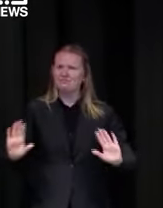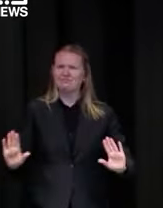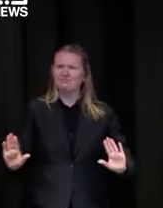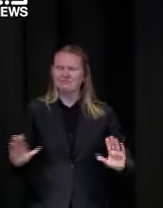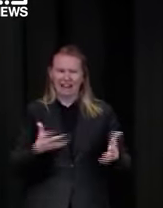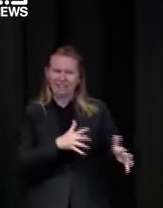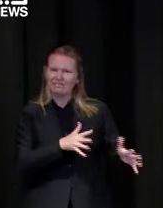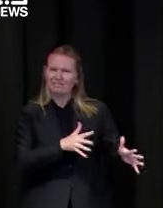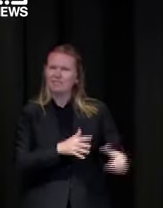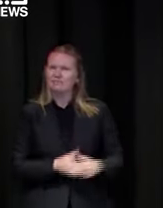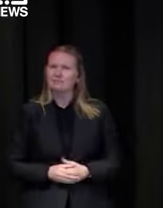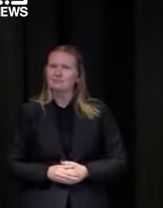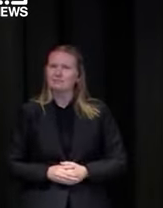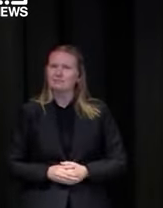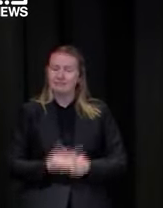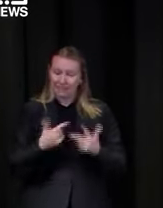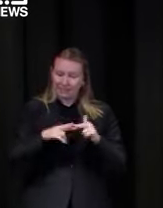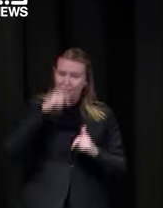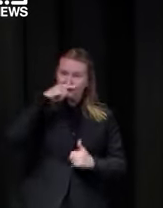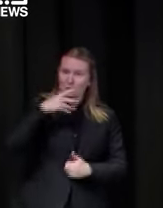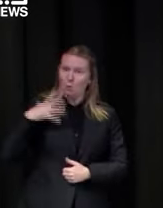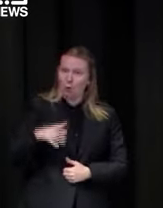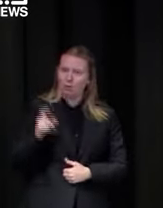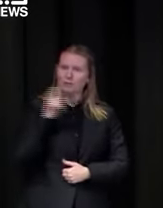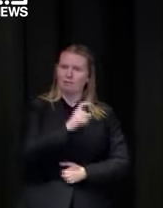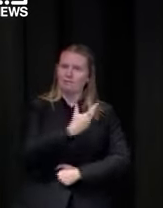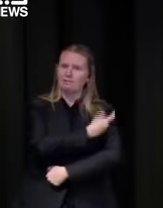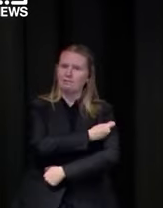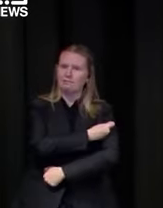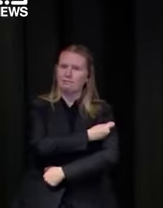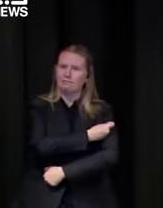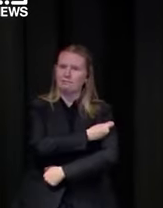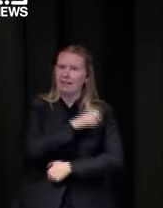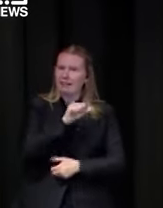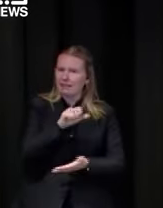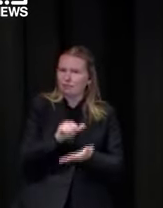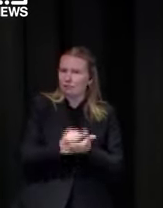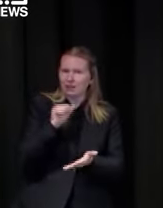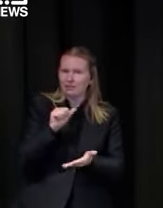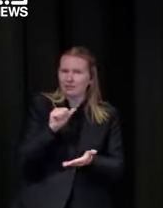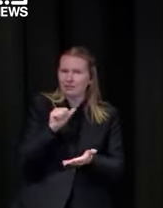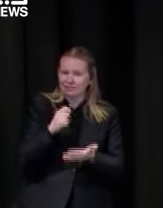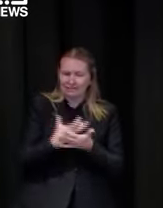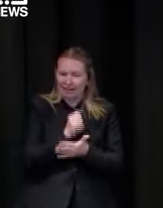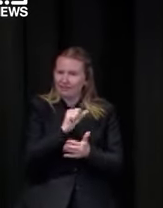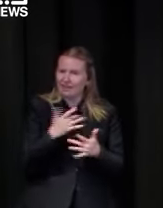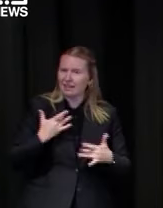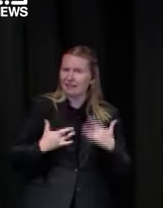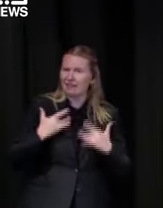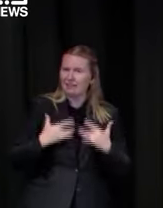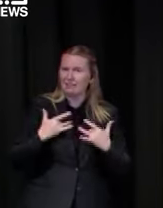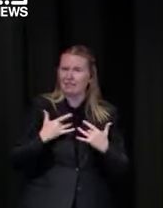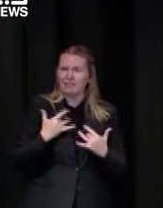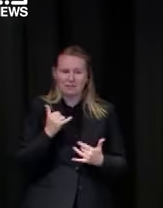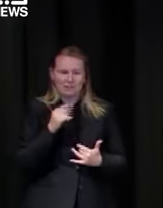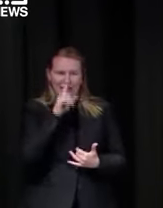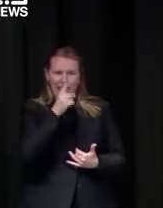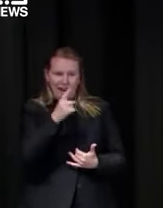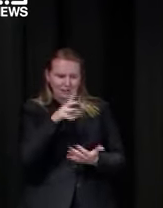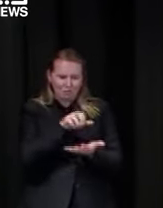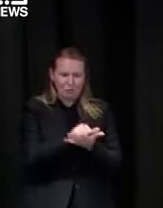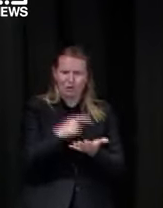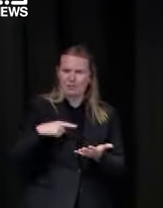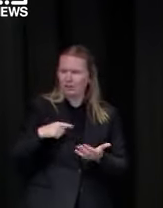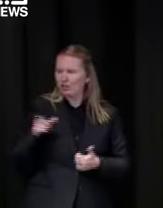means that someone who wants to turn up and get vaccinated so that they can you know save their life and the life of others can't get an appointment like that just doesn't make any